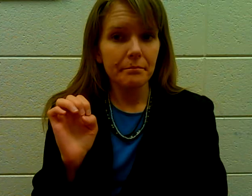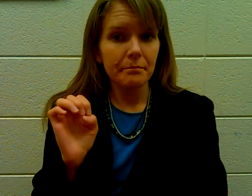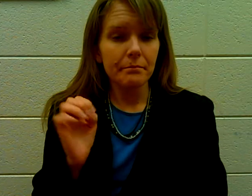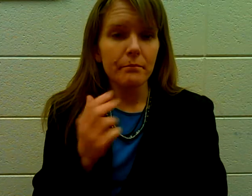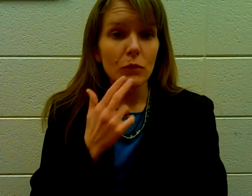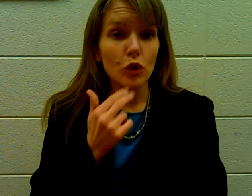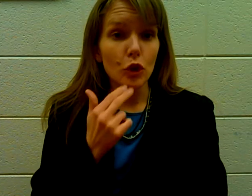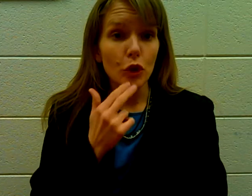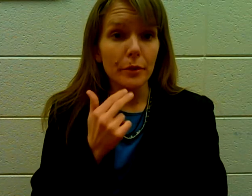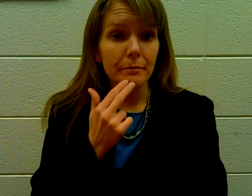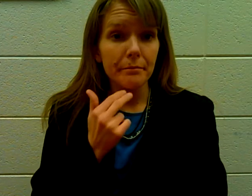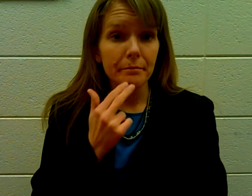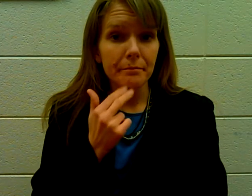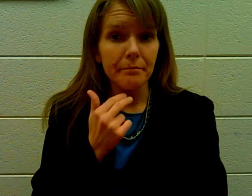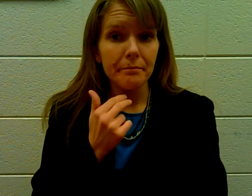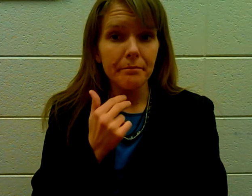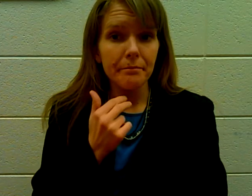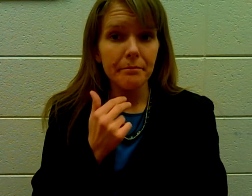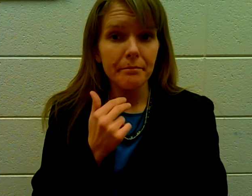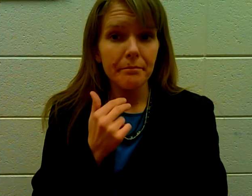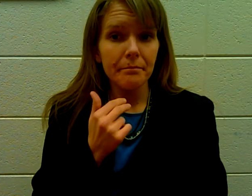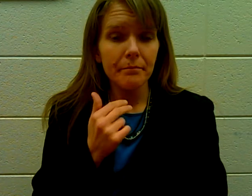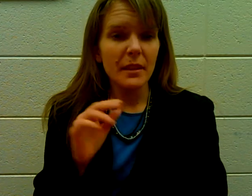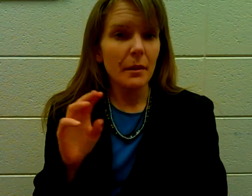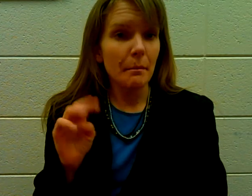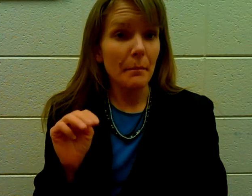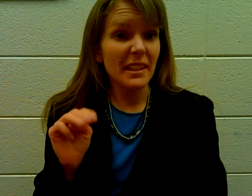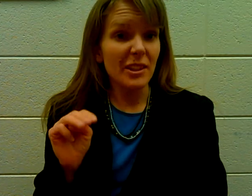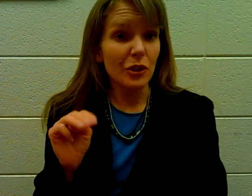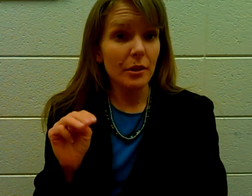Sugar. Water. Mustard.